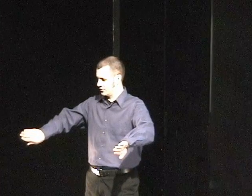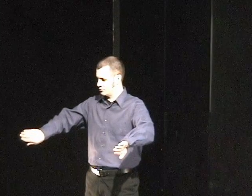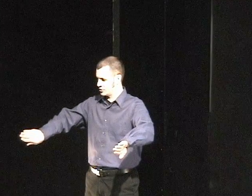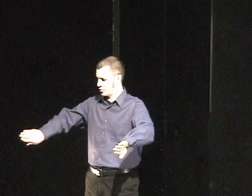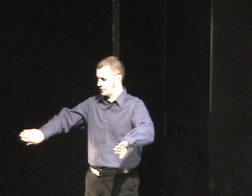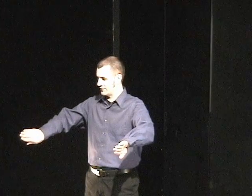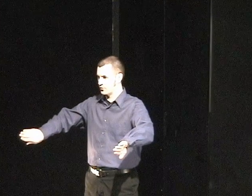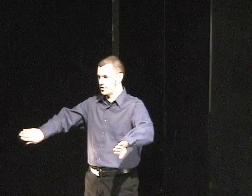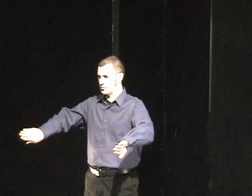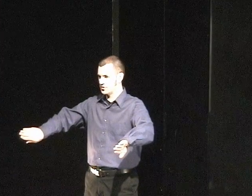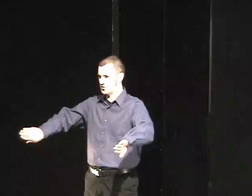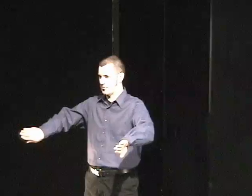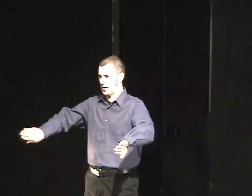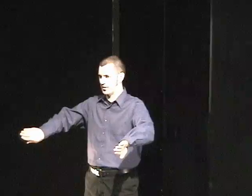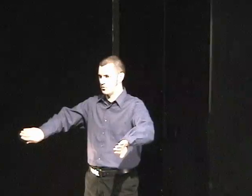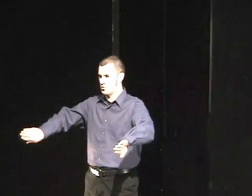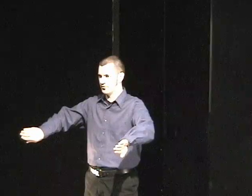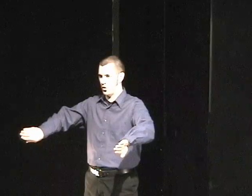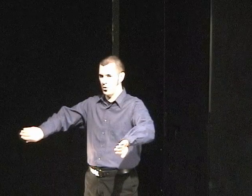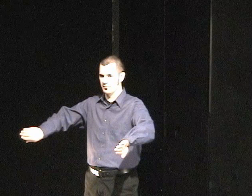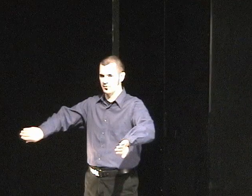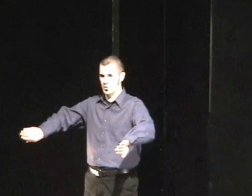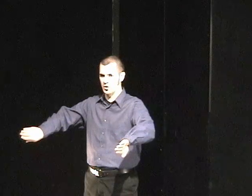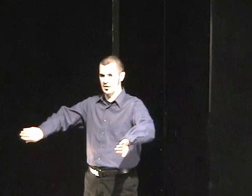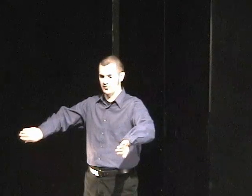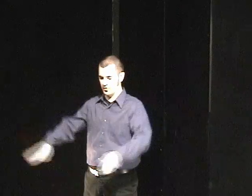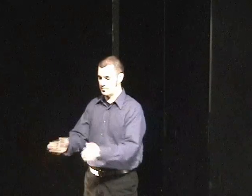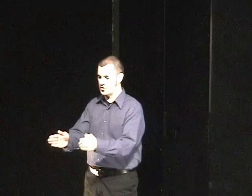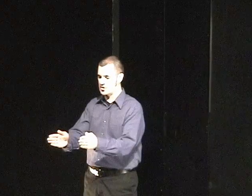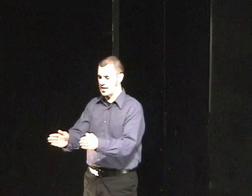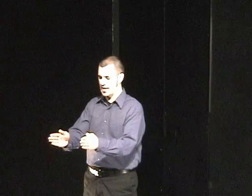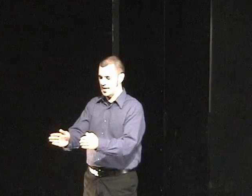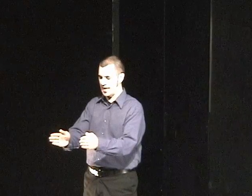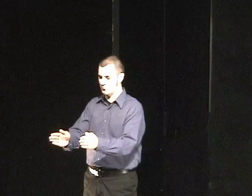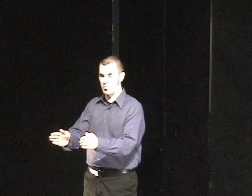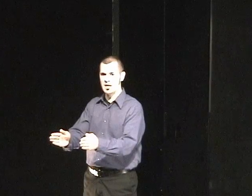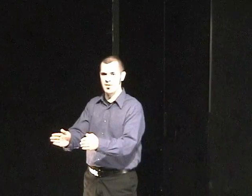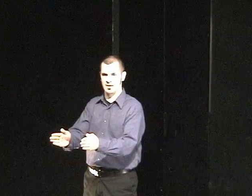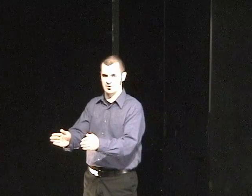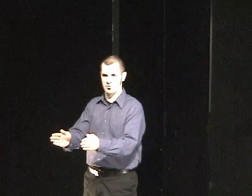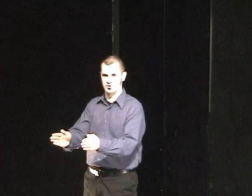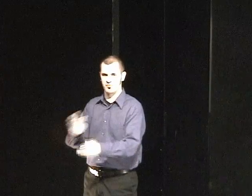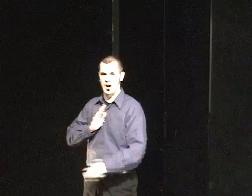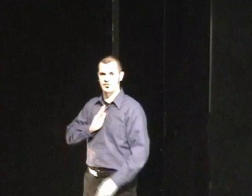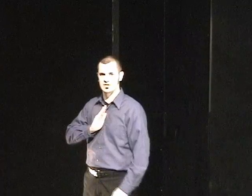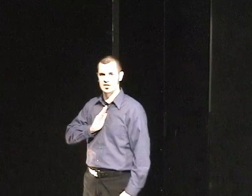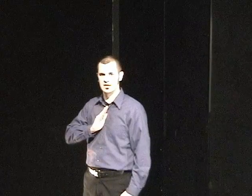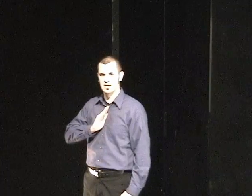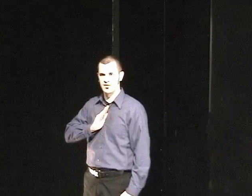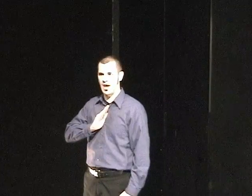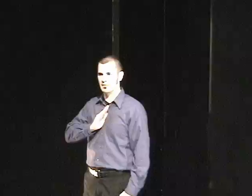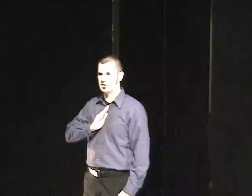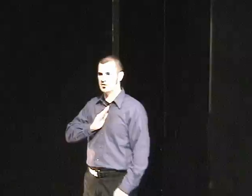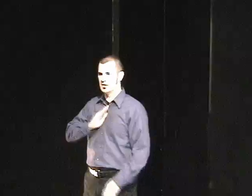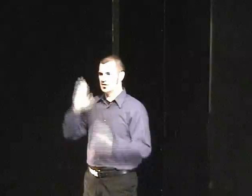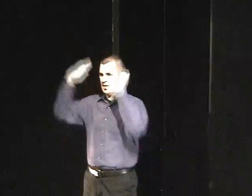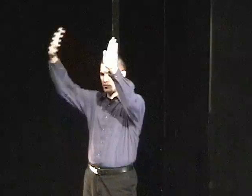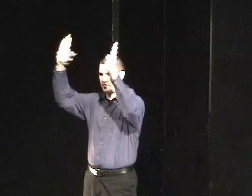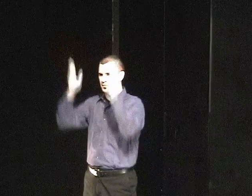new suburban living arrangement systematically removed the home from the work life of the community and came to epitomize the notion of privacy. Families separated from the